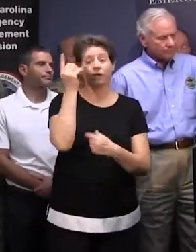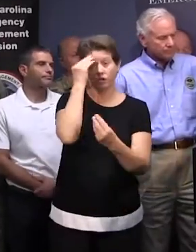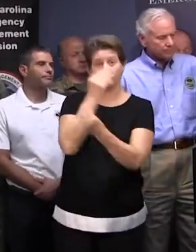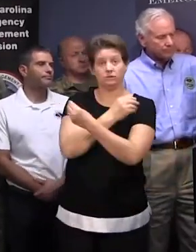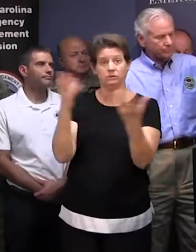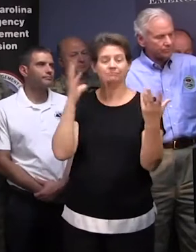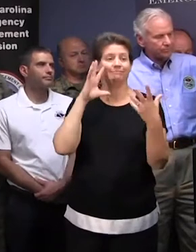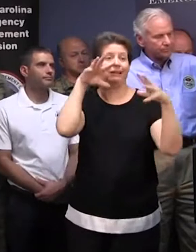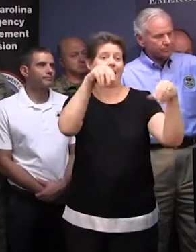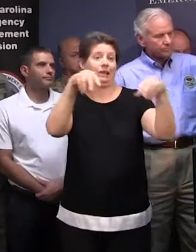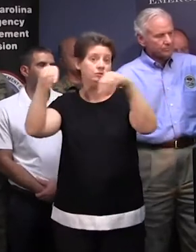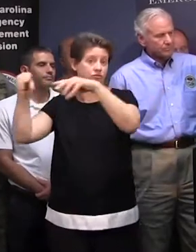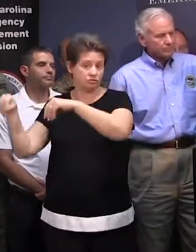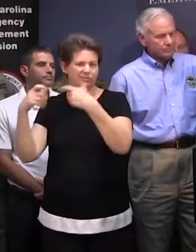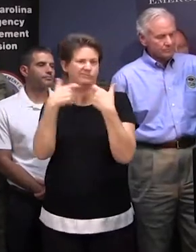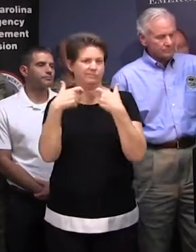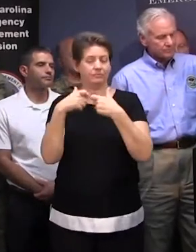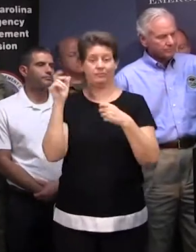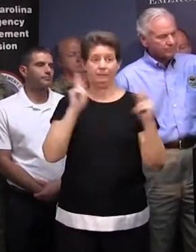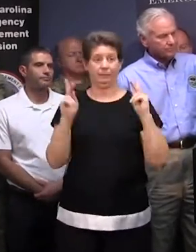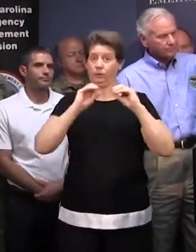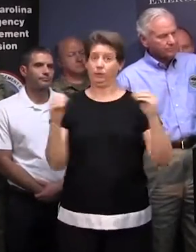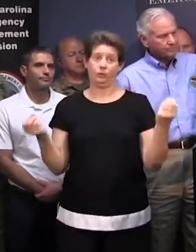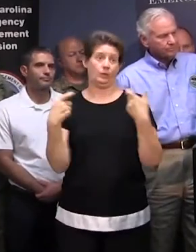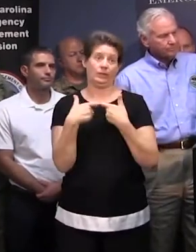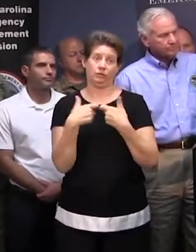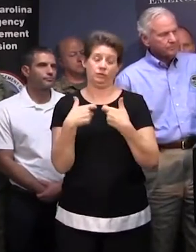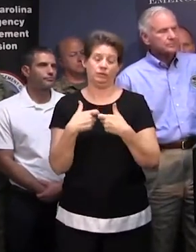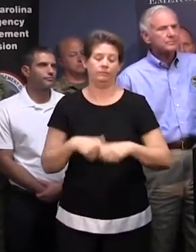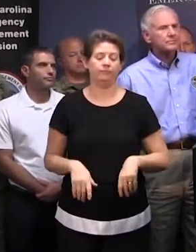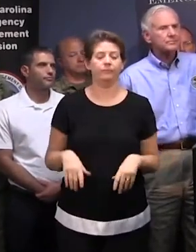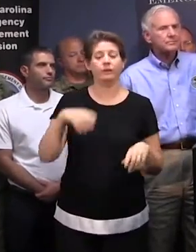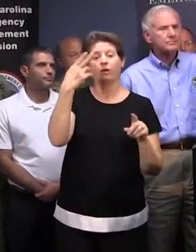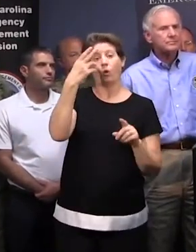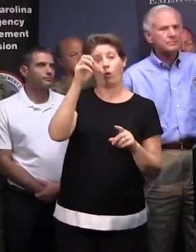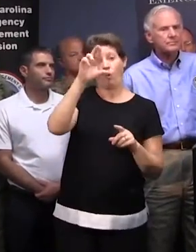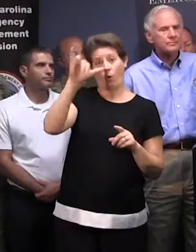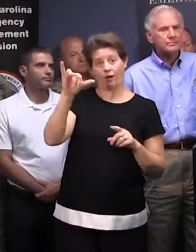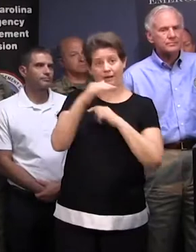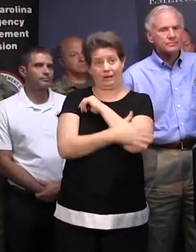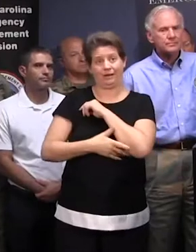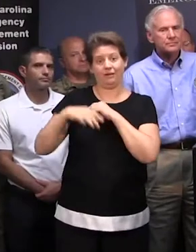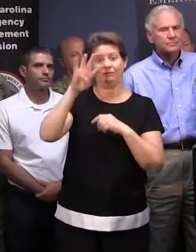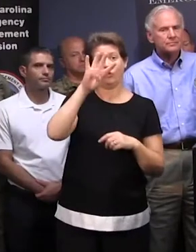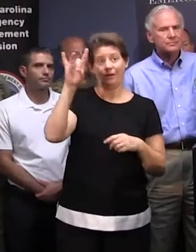update on the outages. These are customers without electric service. For Horry County, it's 48